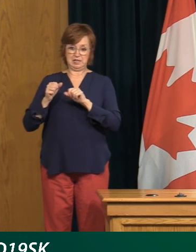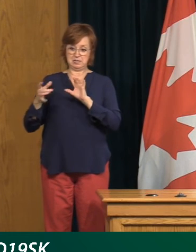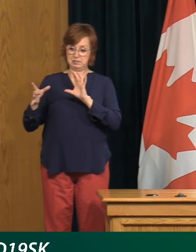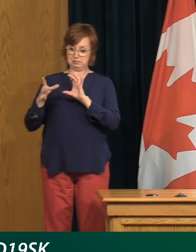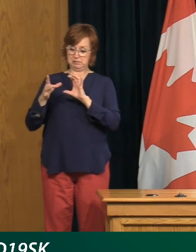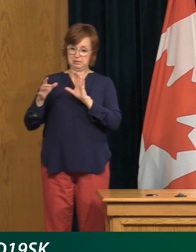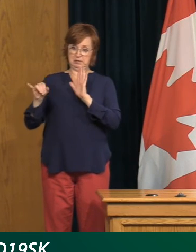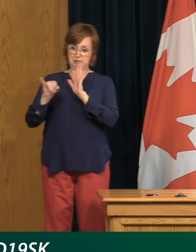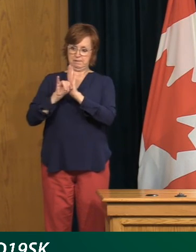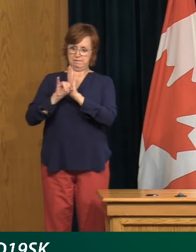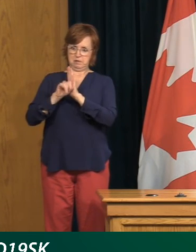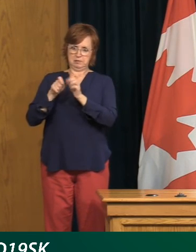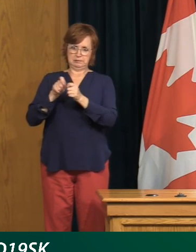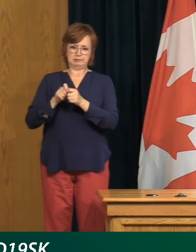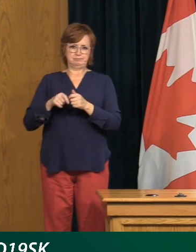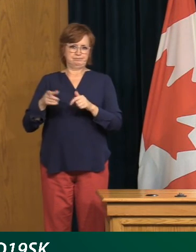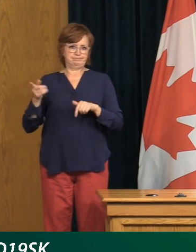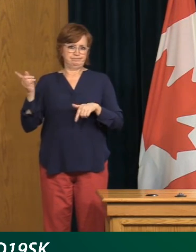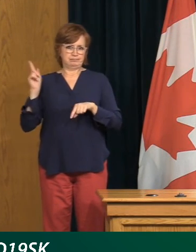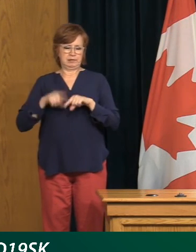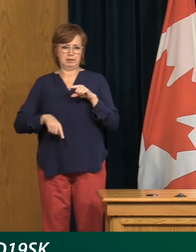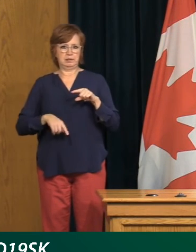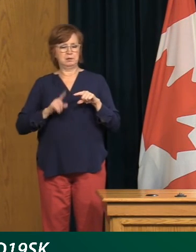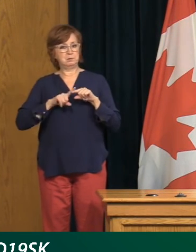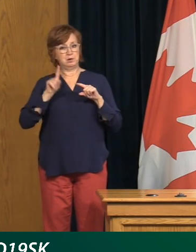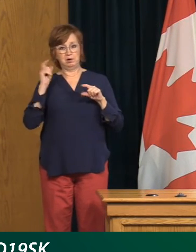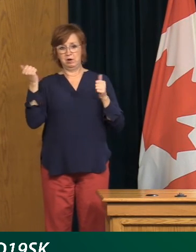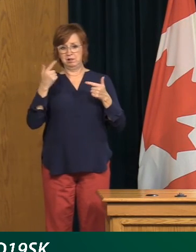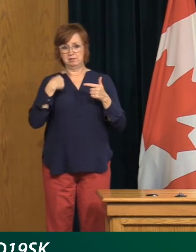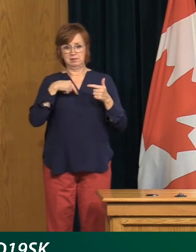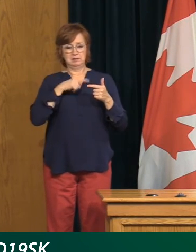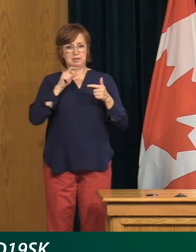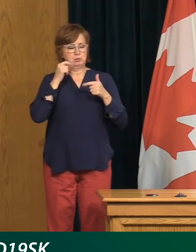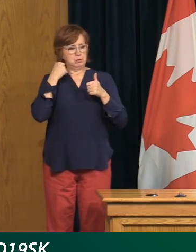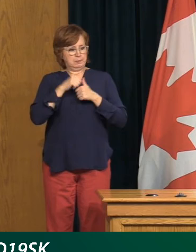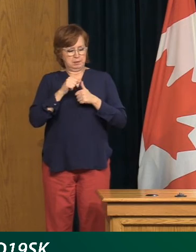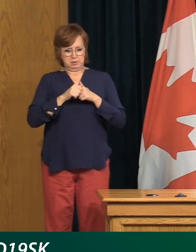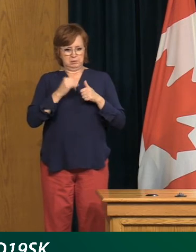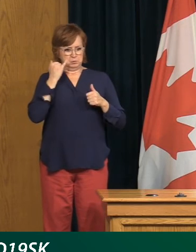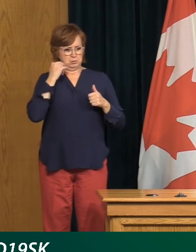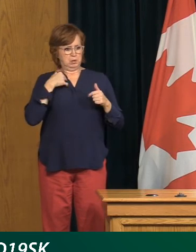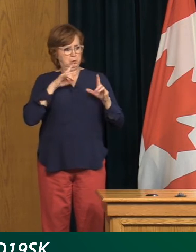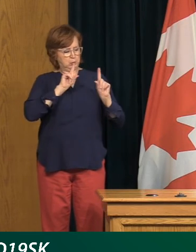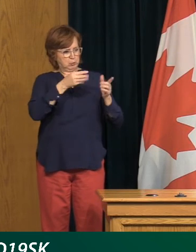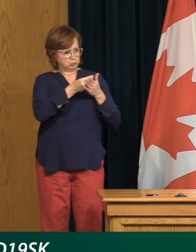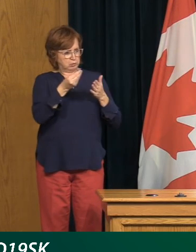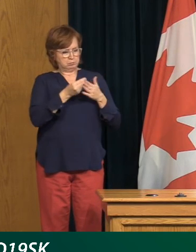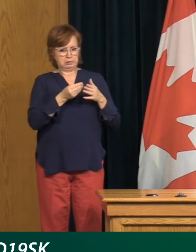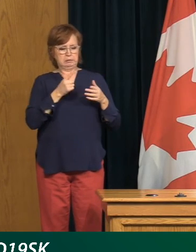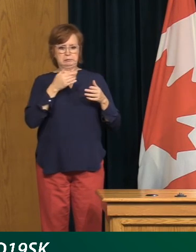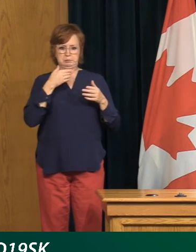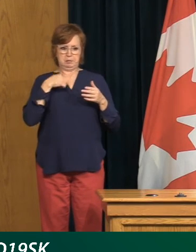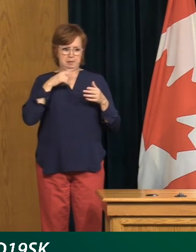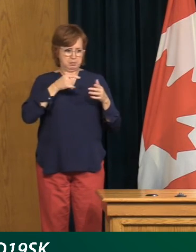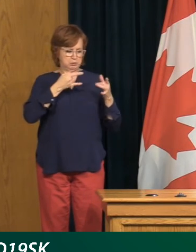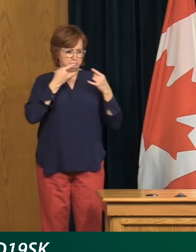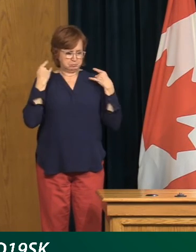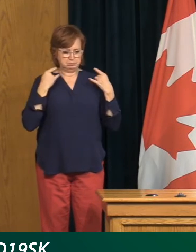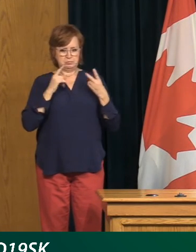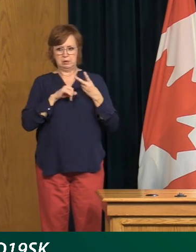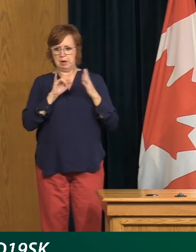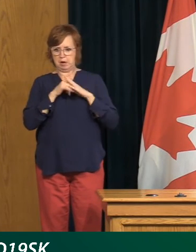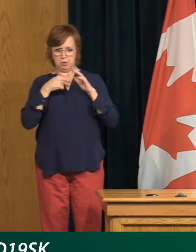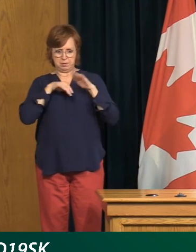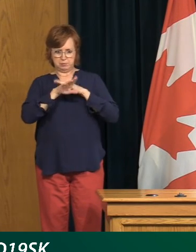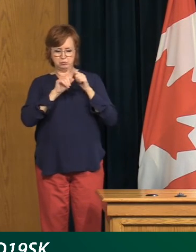but we all need to revisit, you know, how do we go shopping? How do we go to a restaurant or a bar? How is our workplace set up? Does it minimize